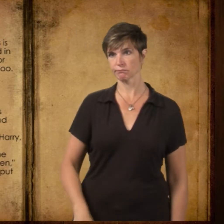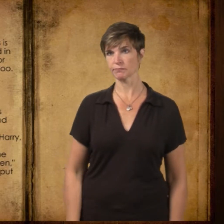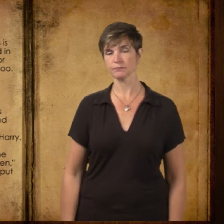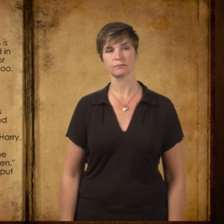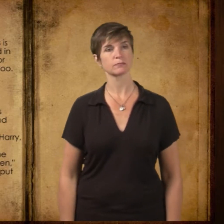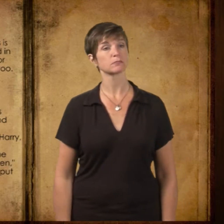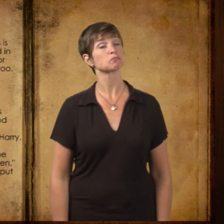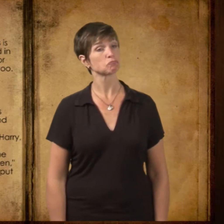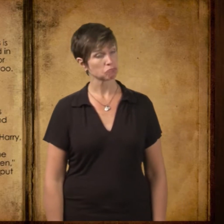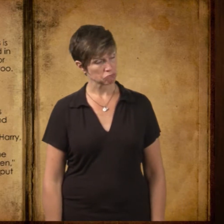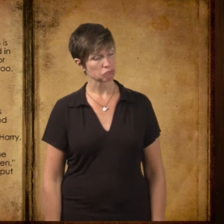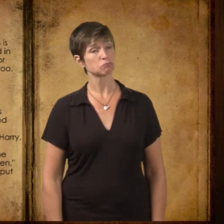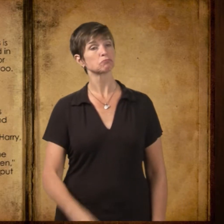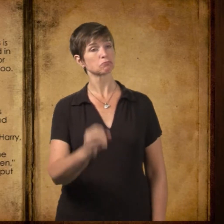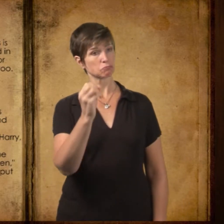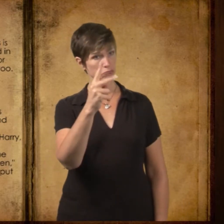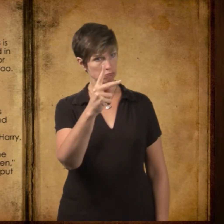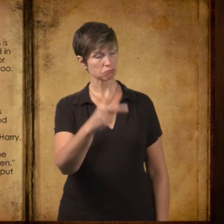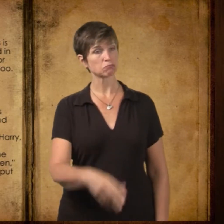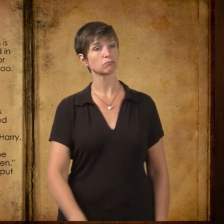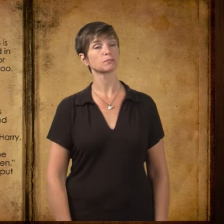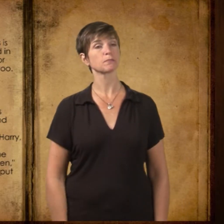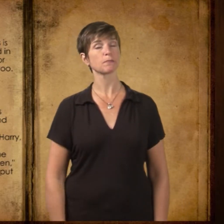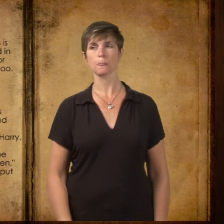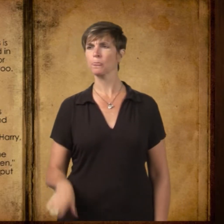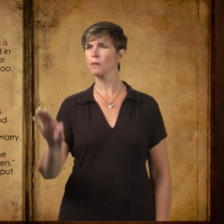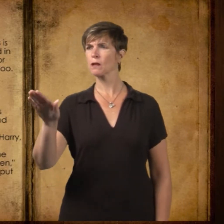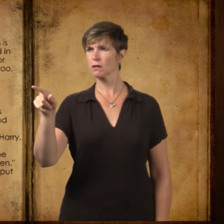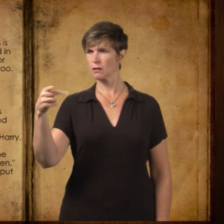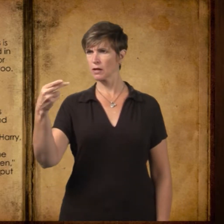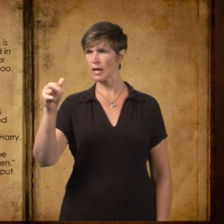All right then, Mr. Summers said. Harry, you got their tickets back?